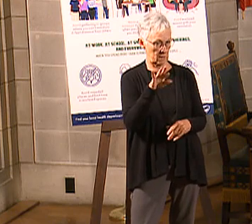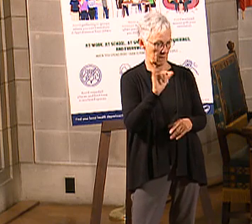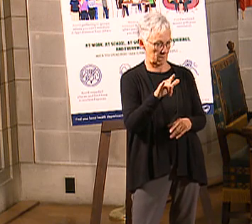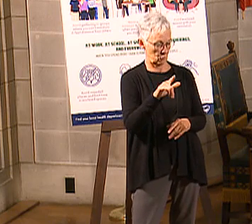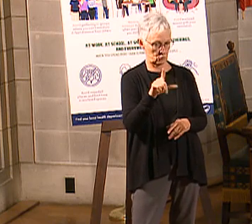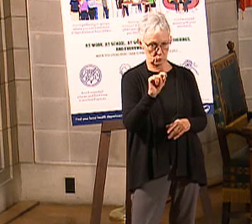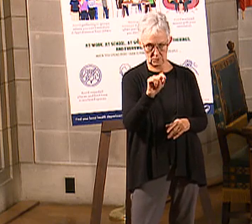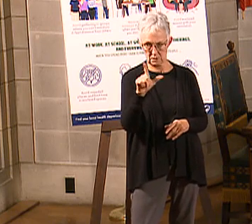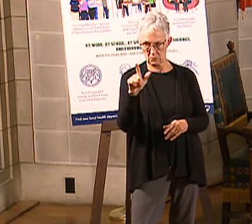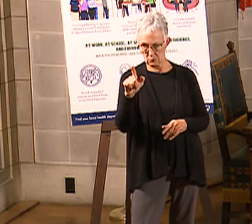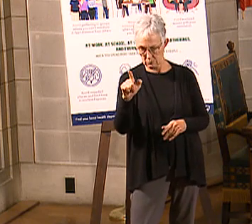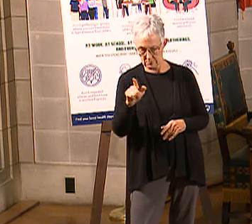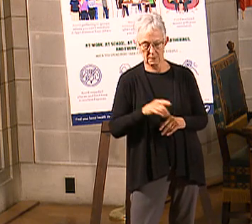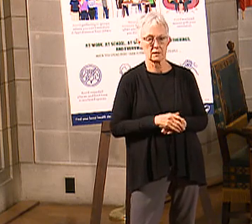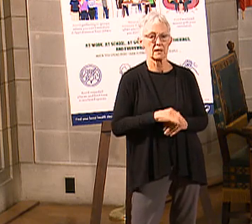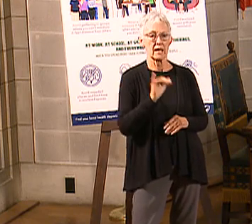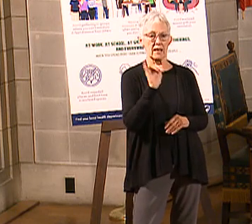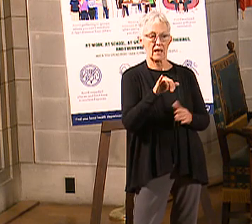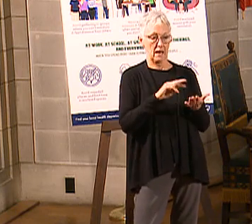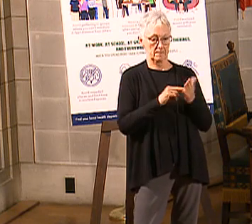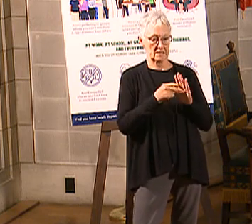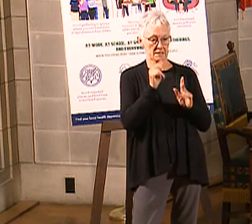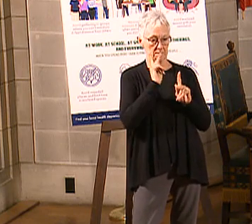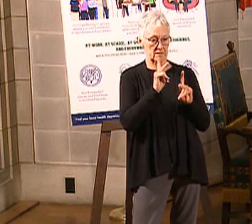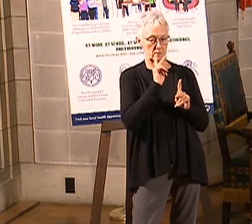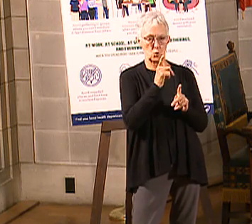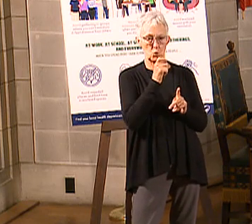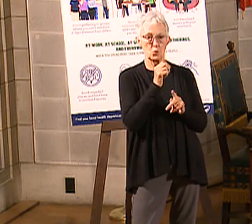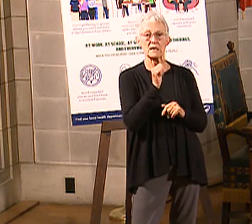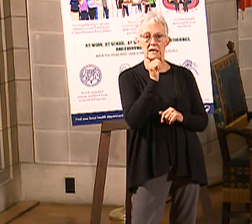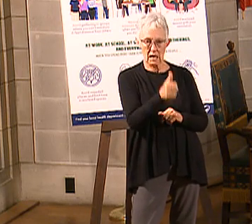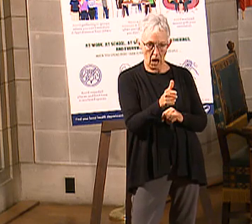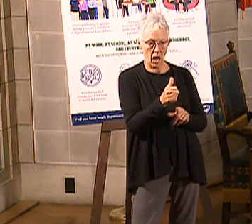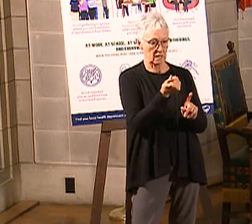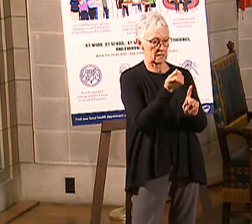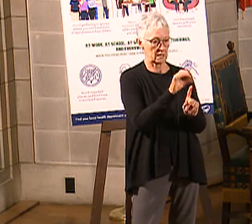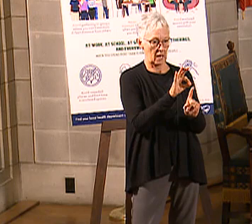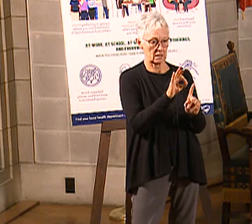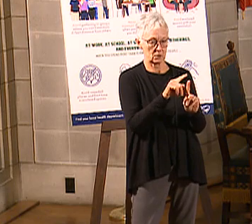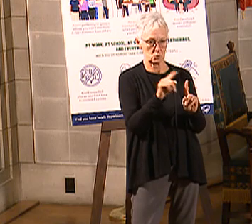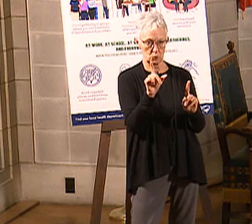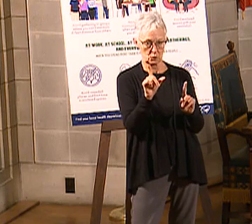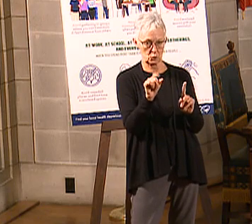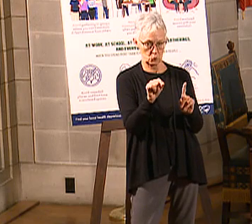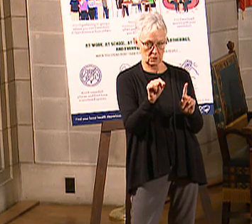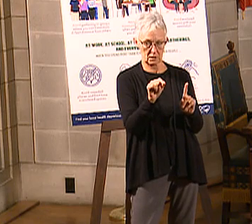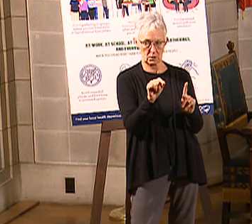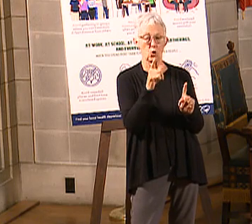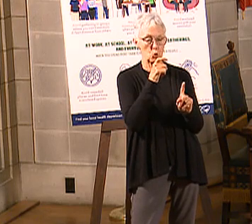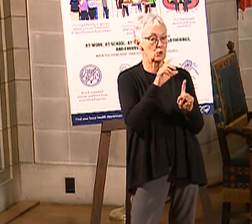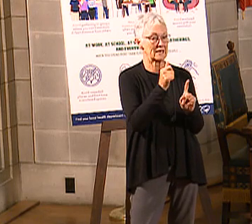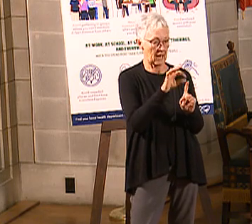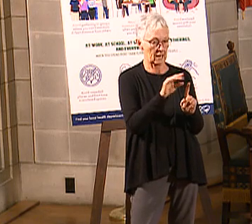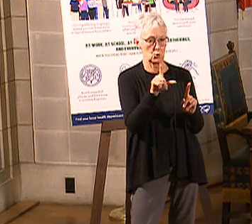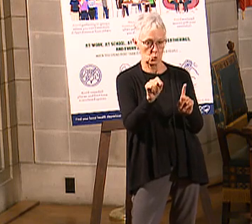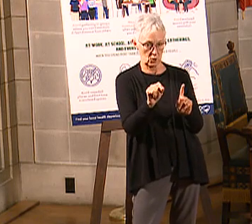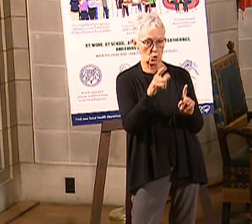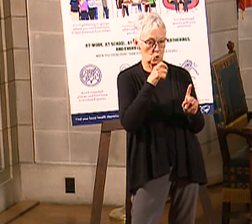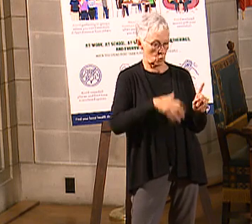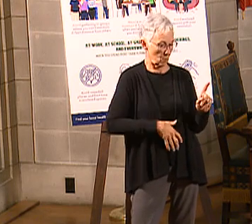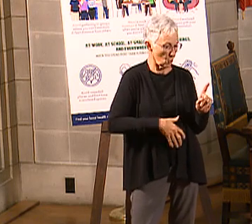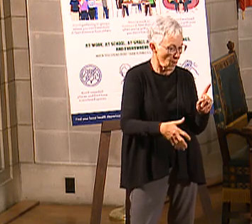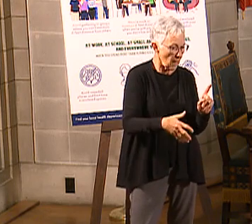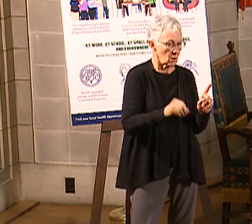is individuals who are not 19 and 20 years old, pregnant, or medically frail, and those are individuals